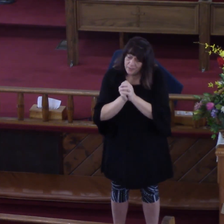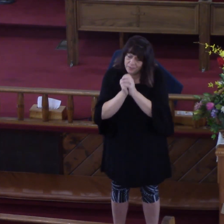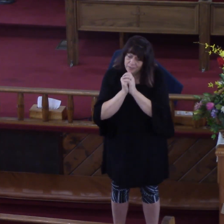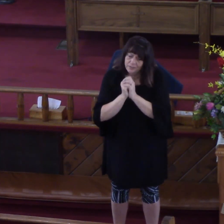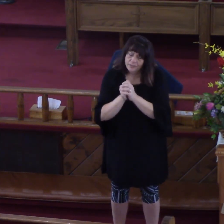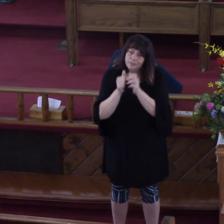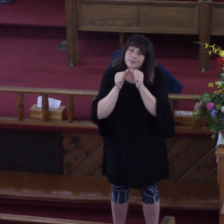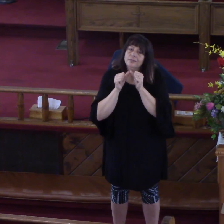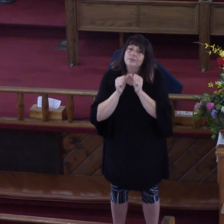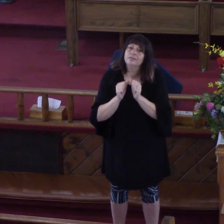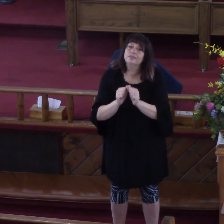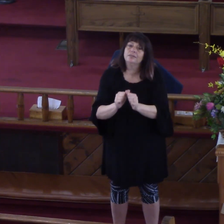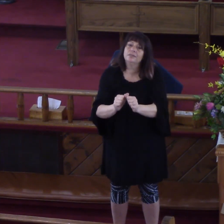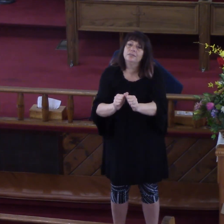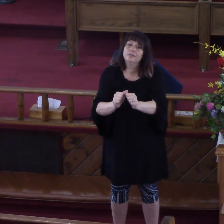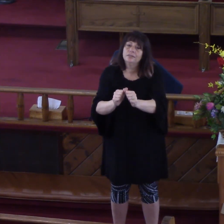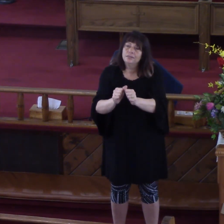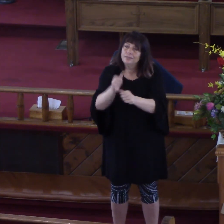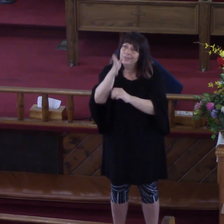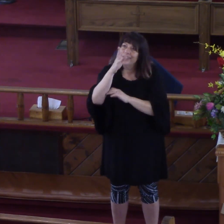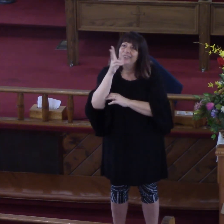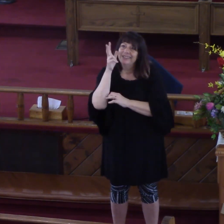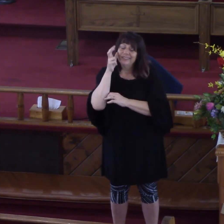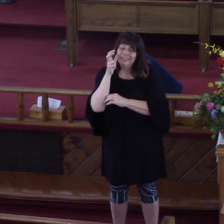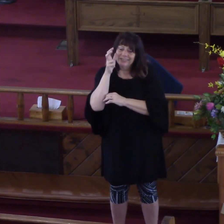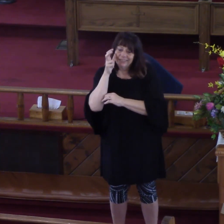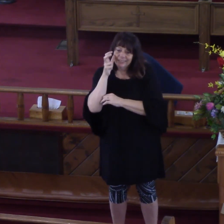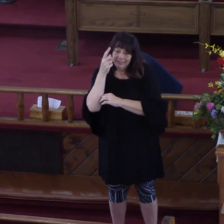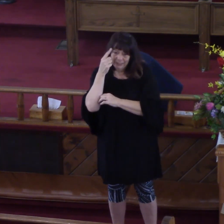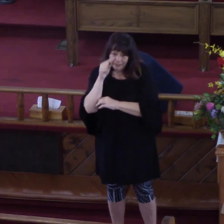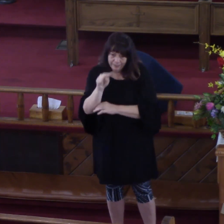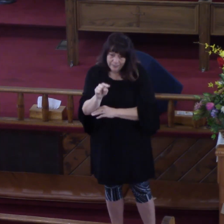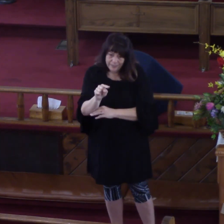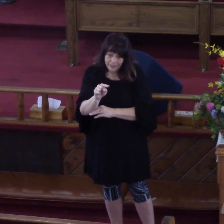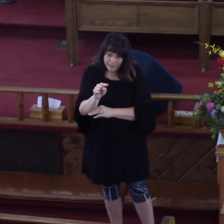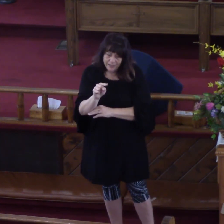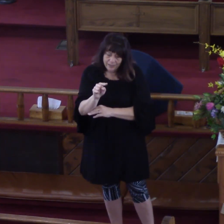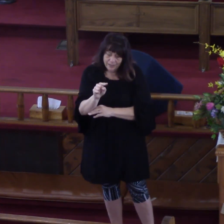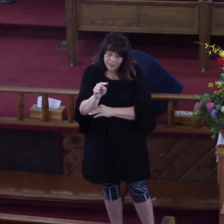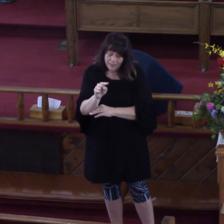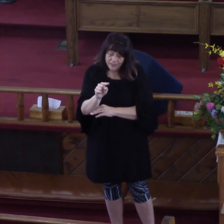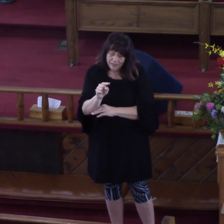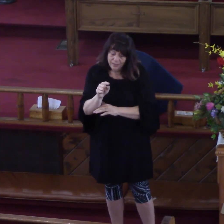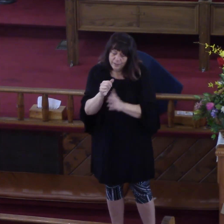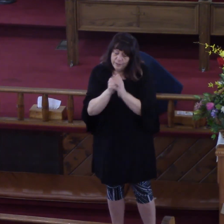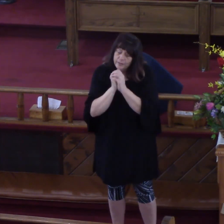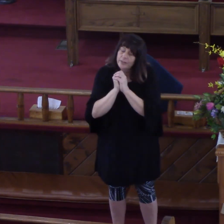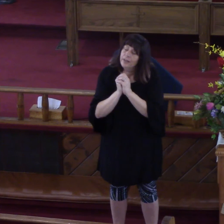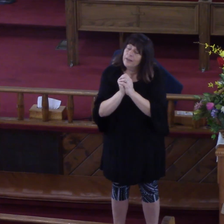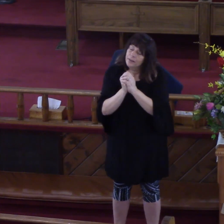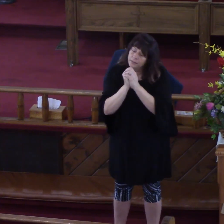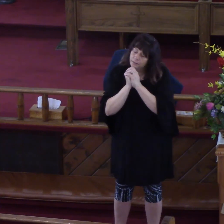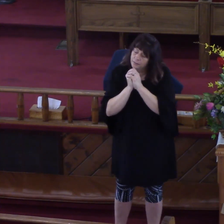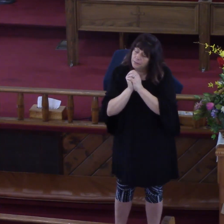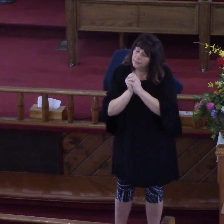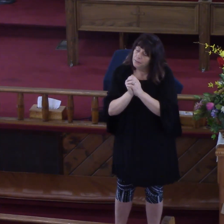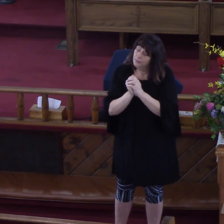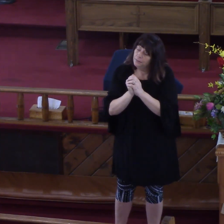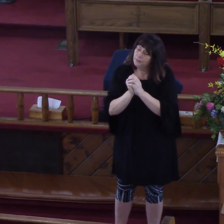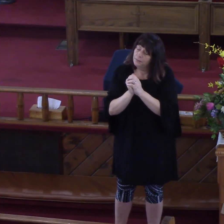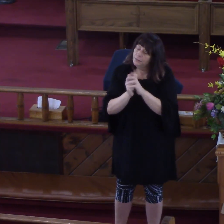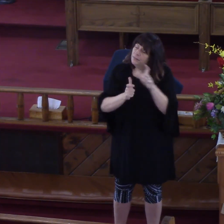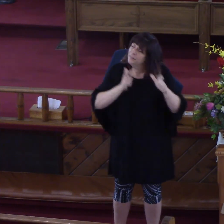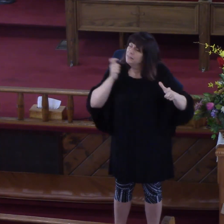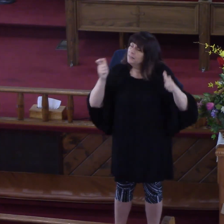listening to you And prayer is just as